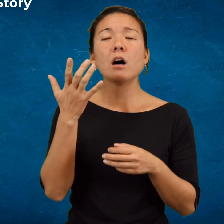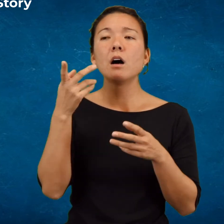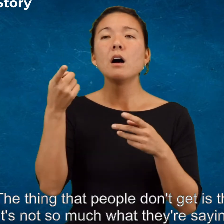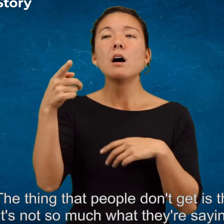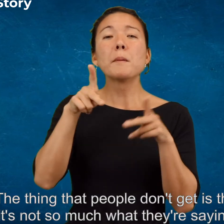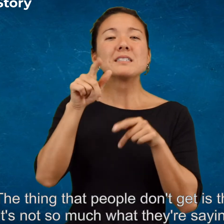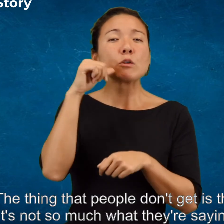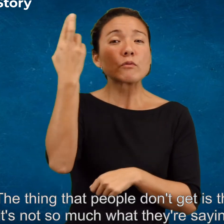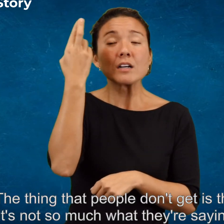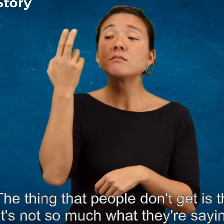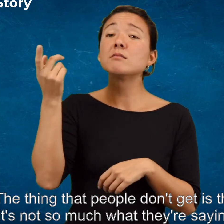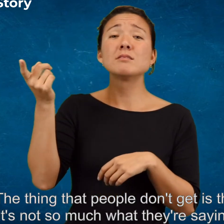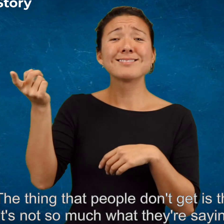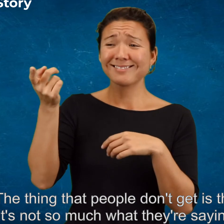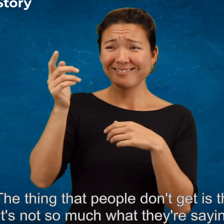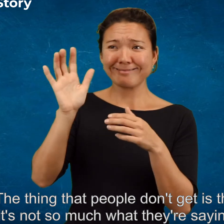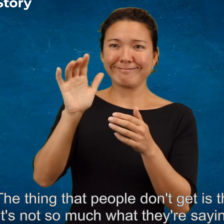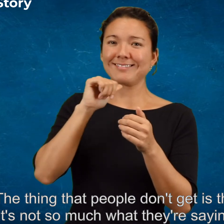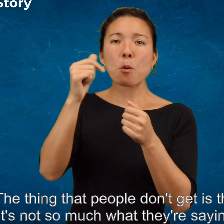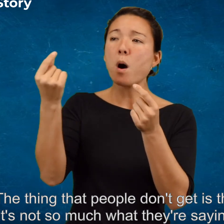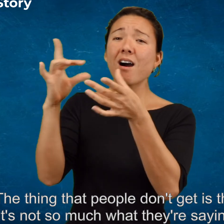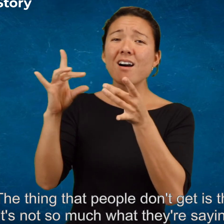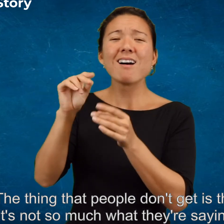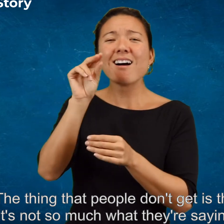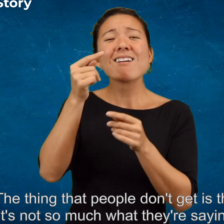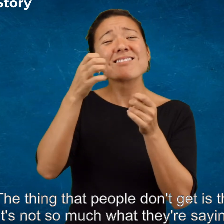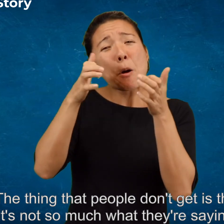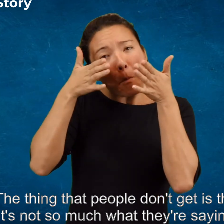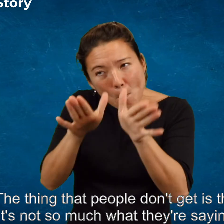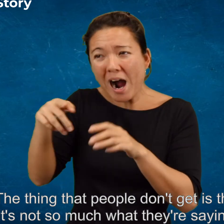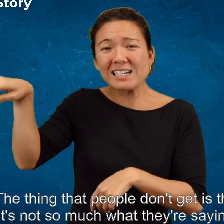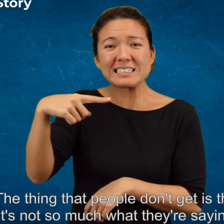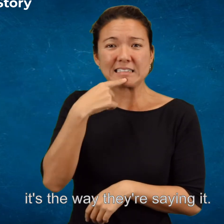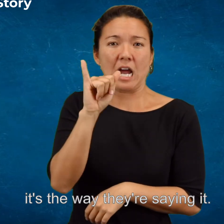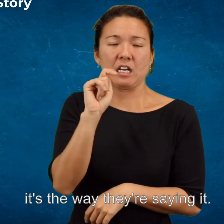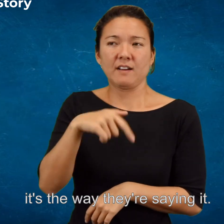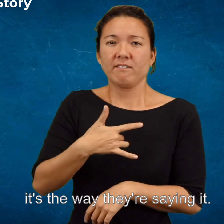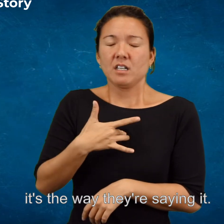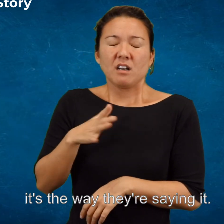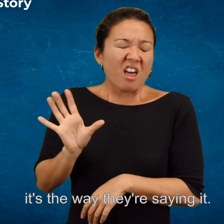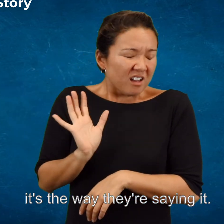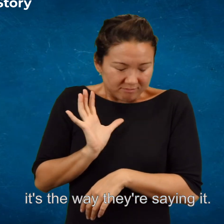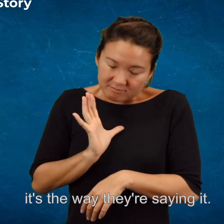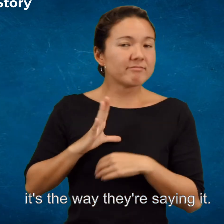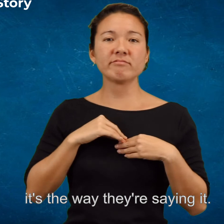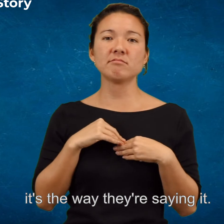The thing that people don't get is that it's not so much what they're saying, it's the way they're